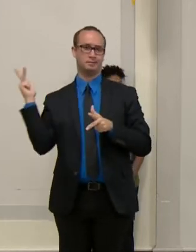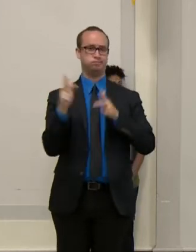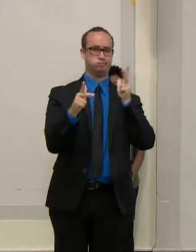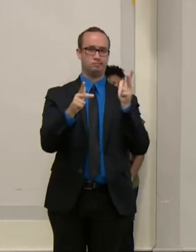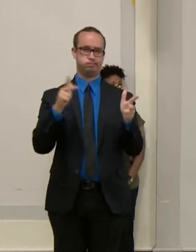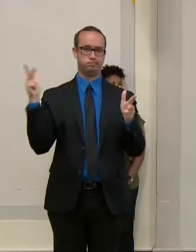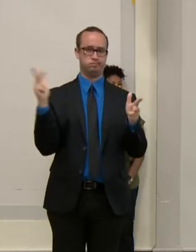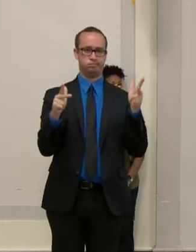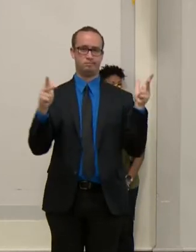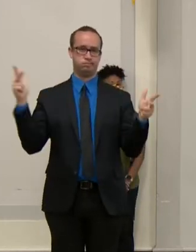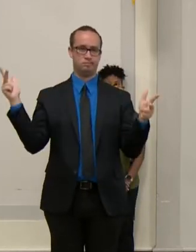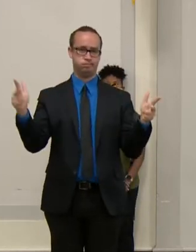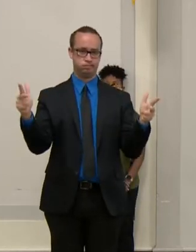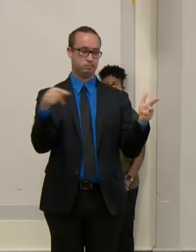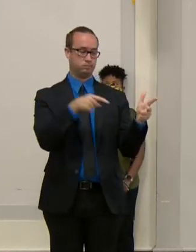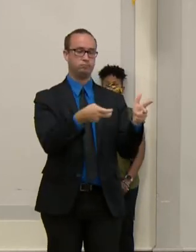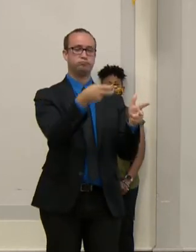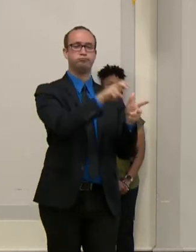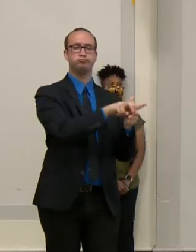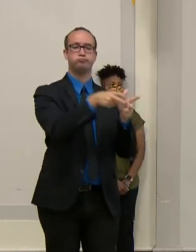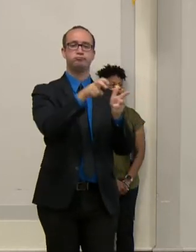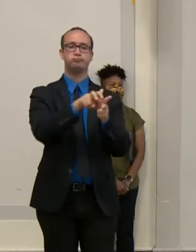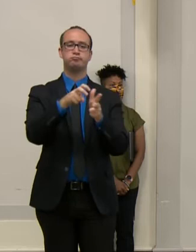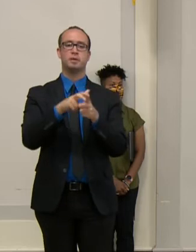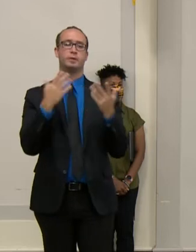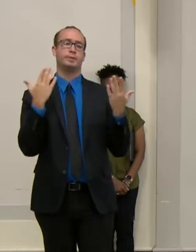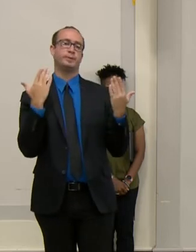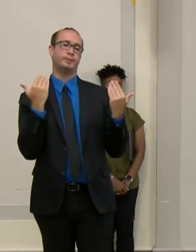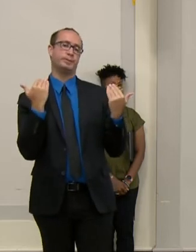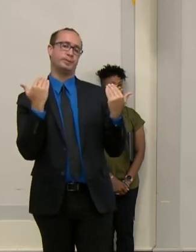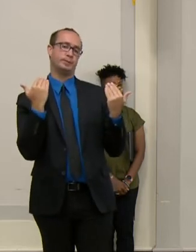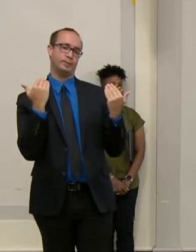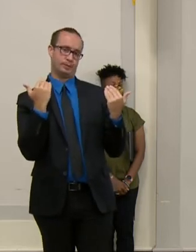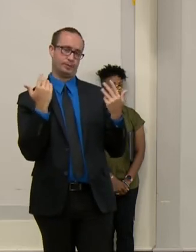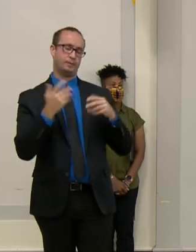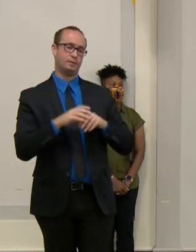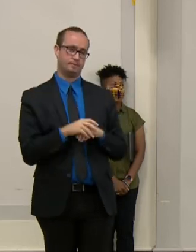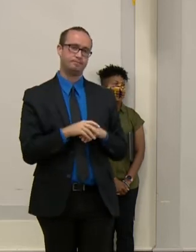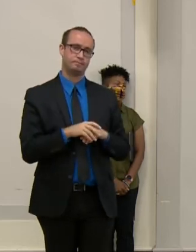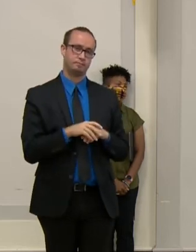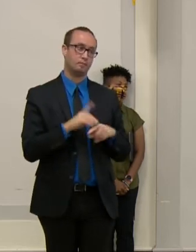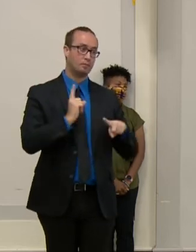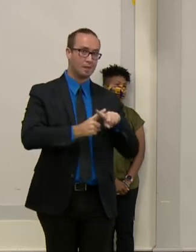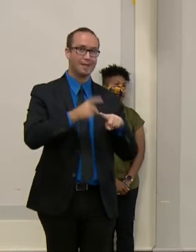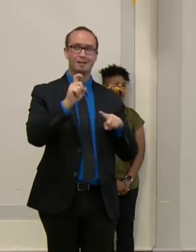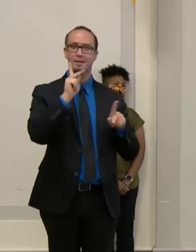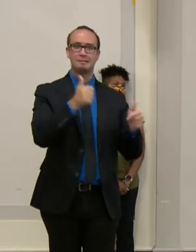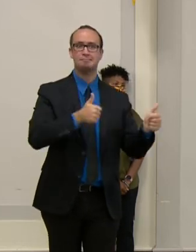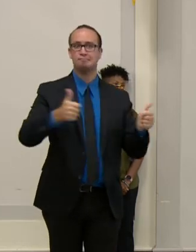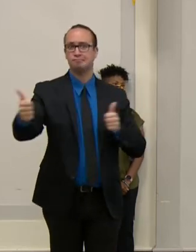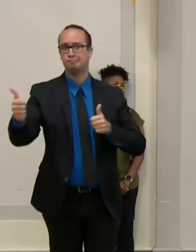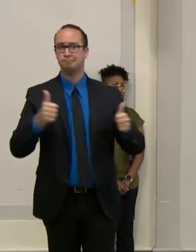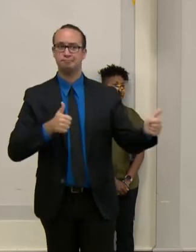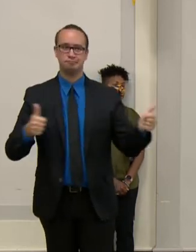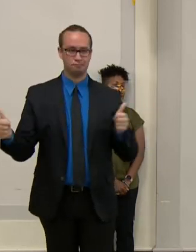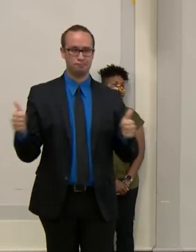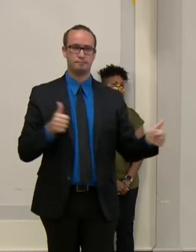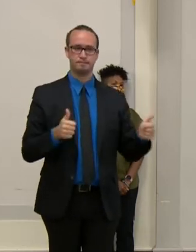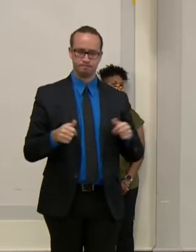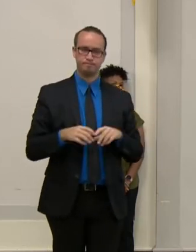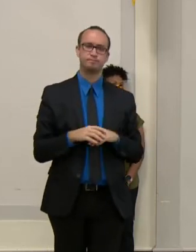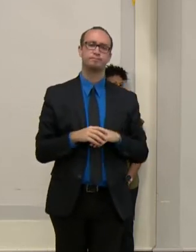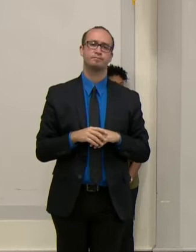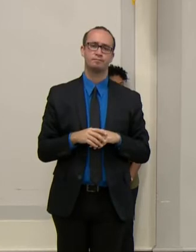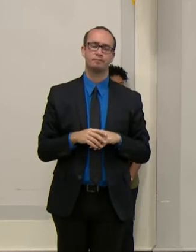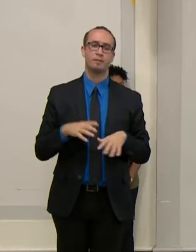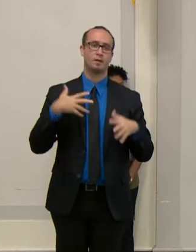provided transportation for displaced residents. Also the Maryland Insurance Commission, who have been incredible partners throughout this